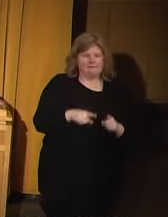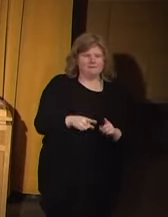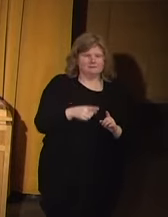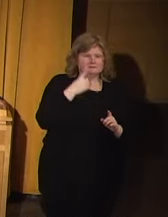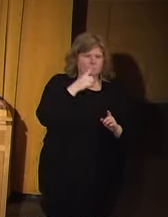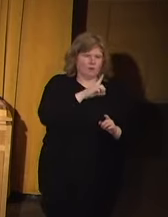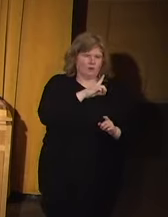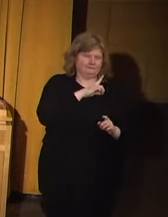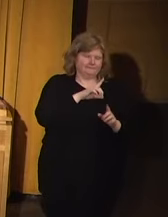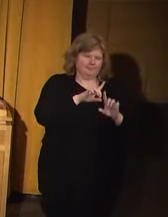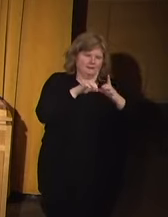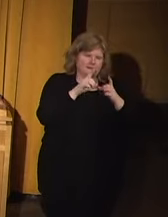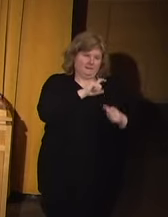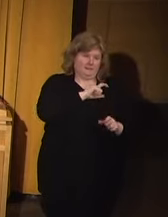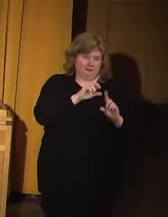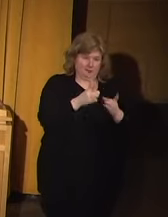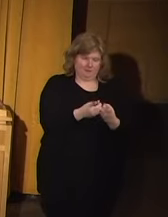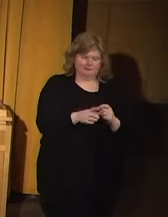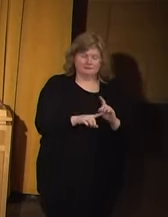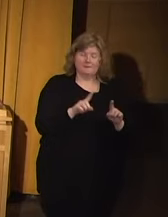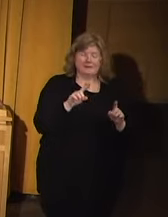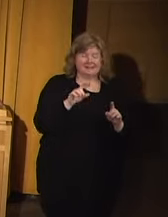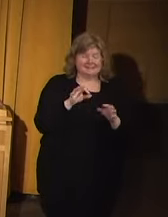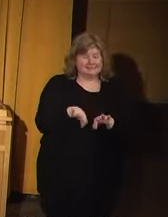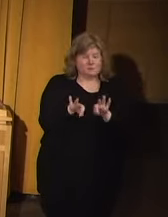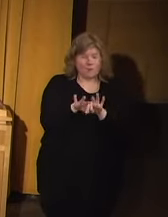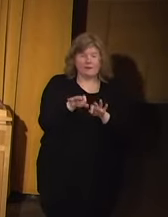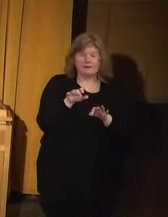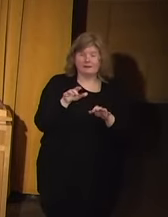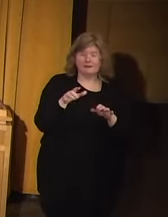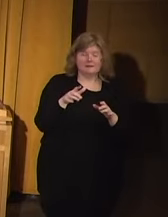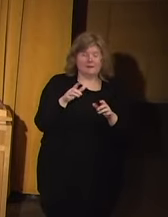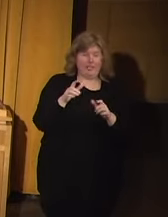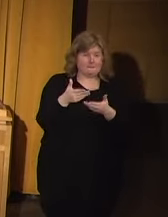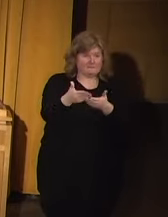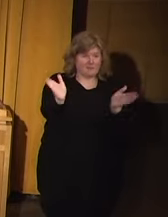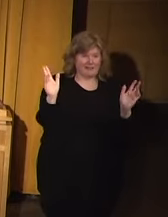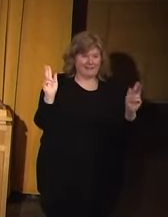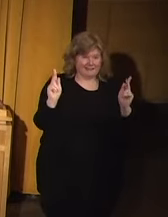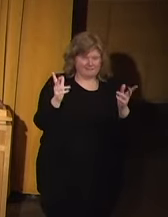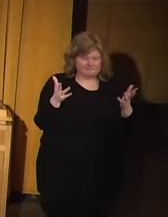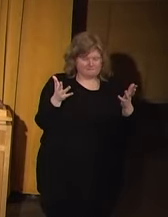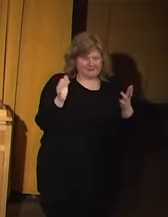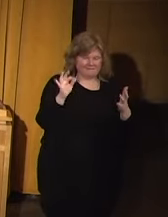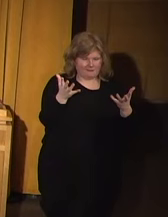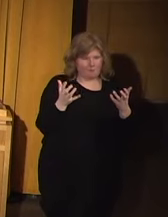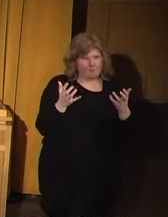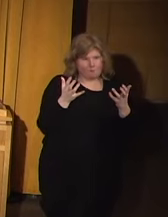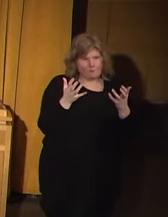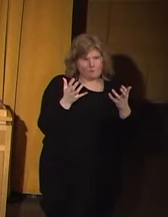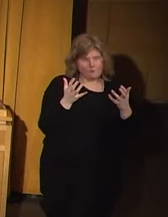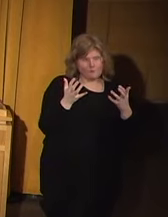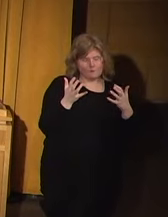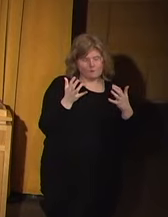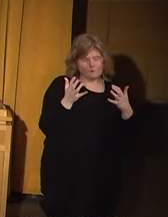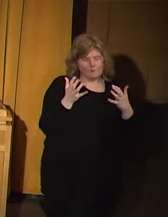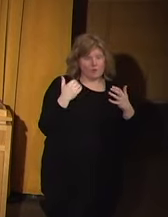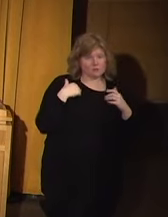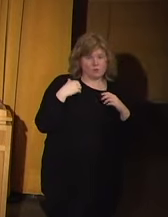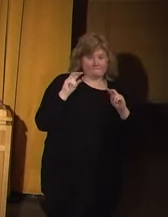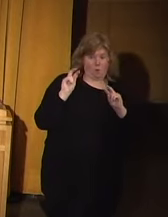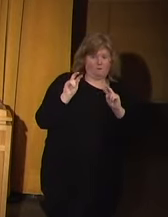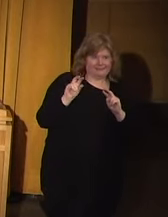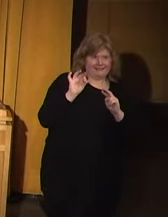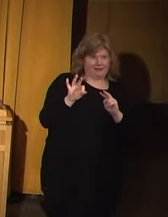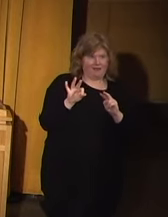are subject to the consent decree. But it's important if the public wants to have oversight of the